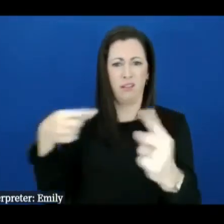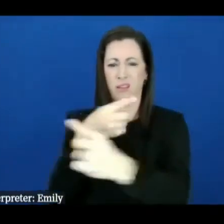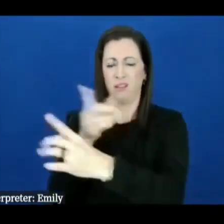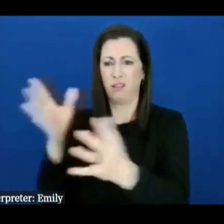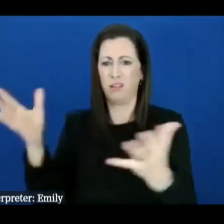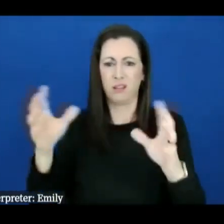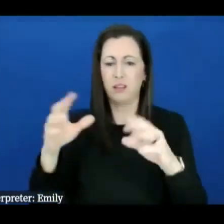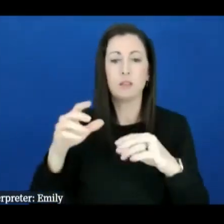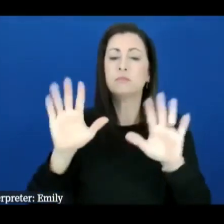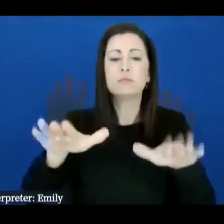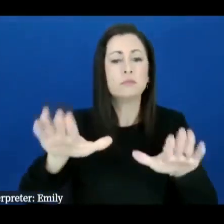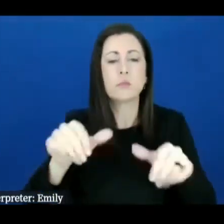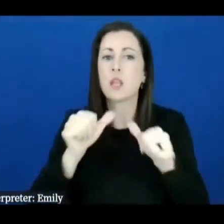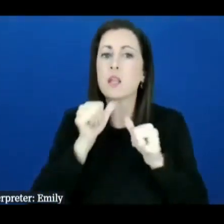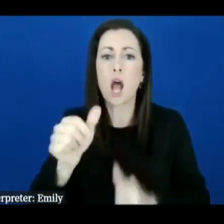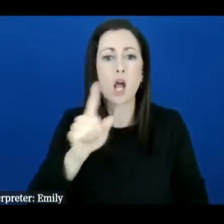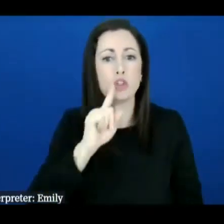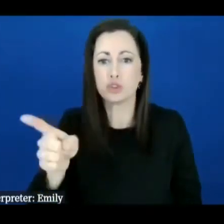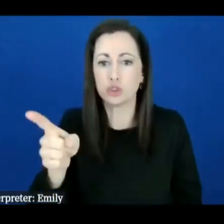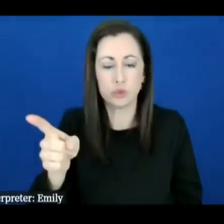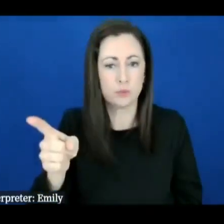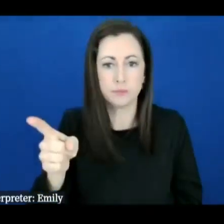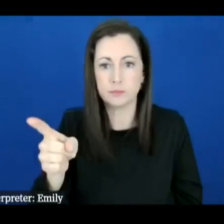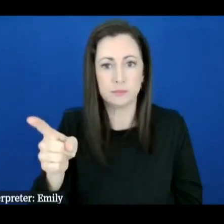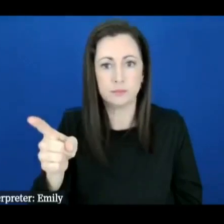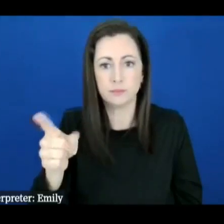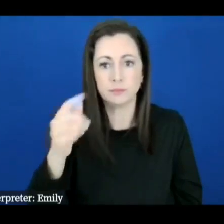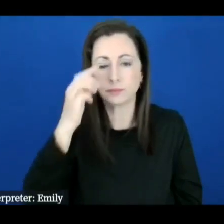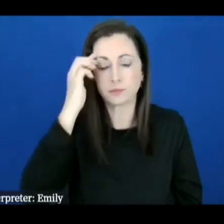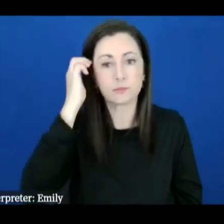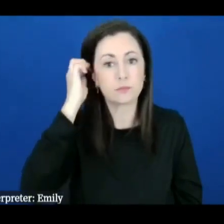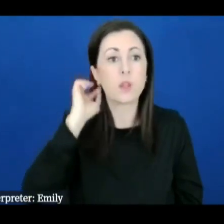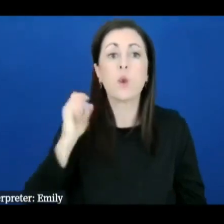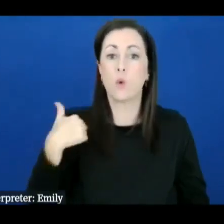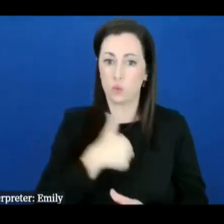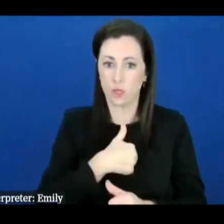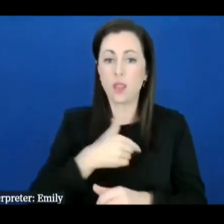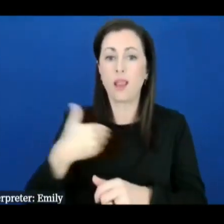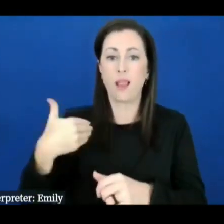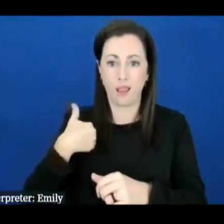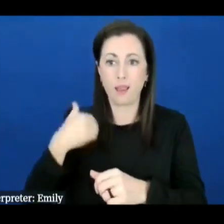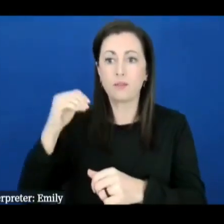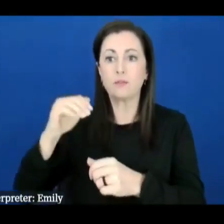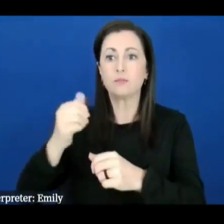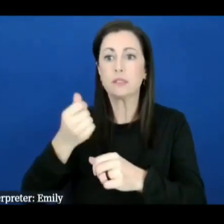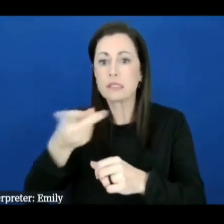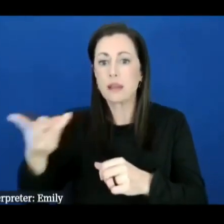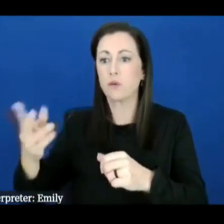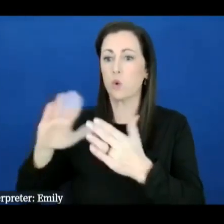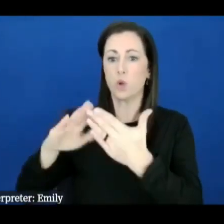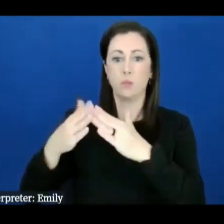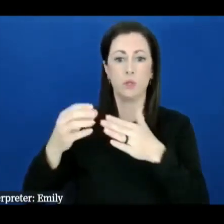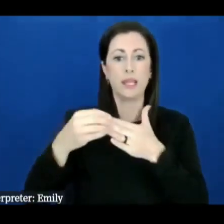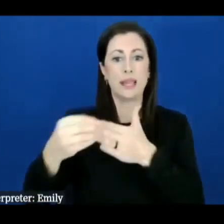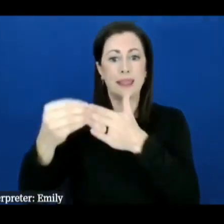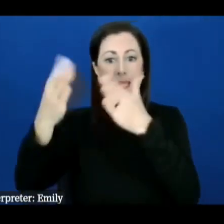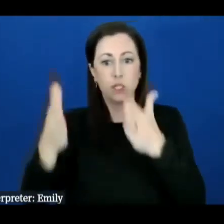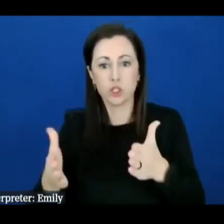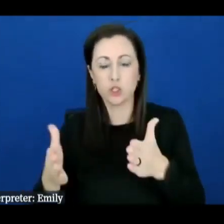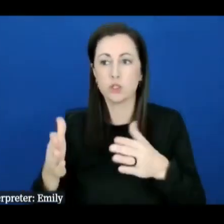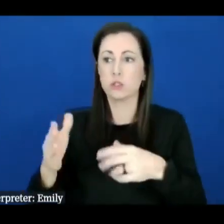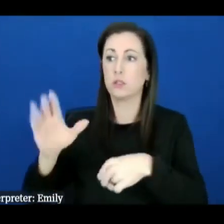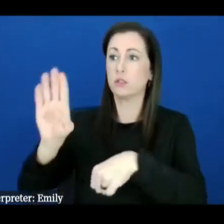not true that there is um a collaboration of community leaders businesses